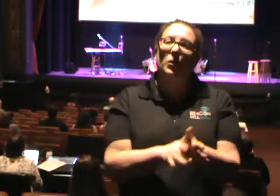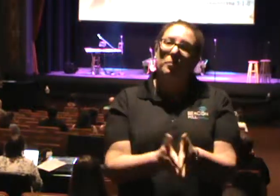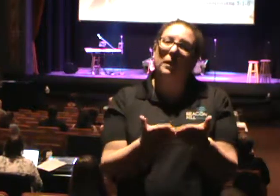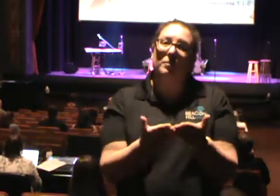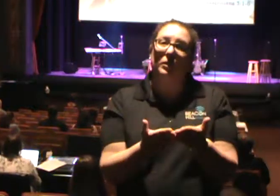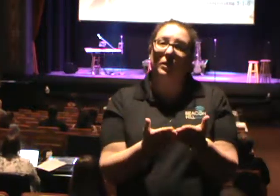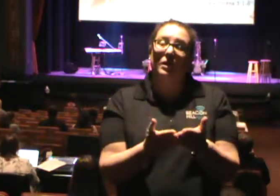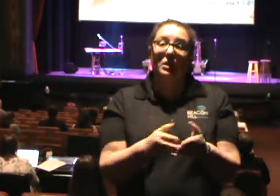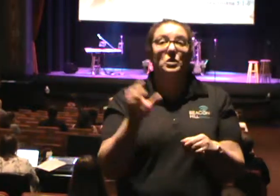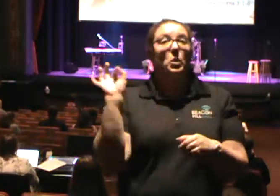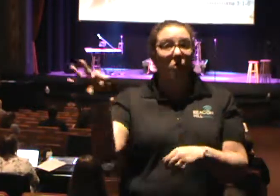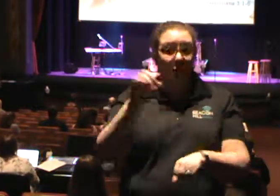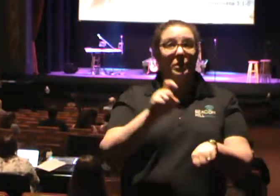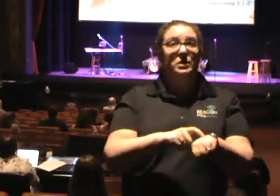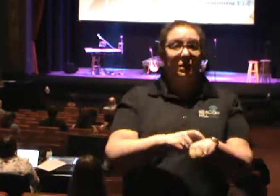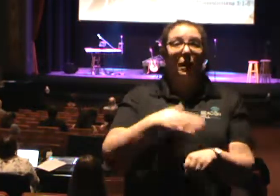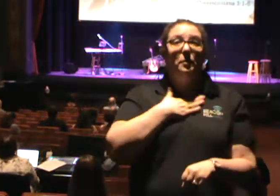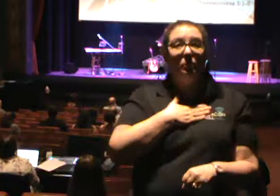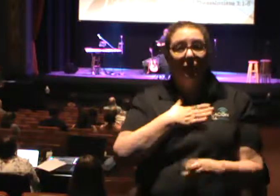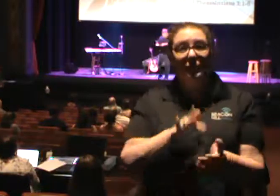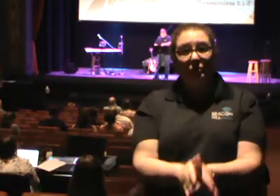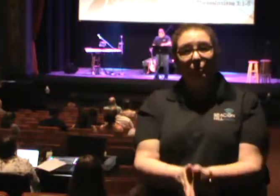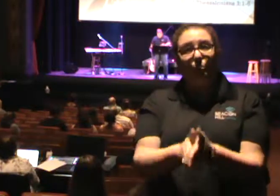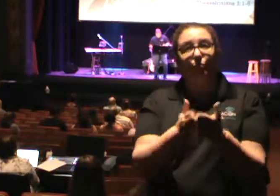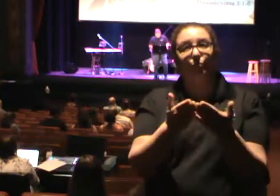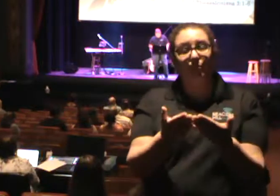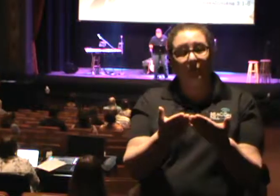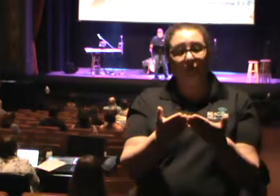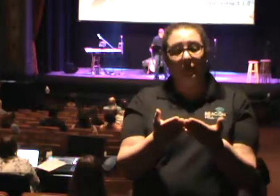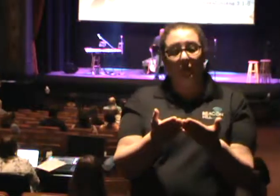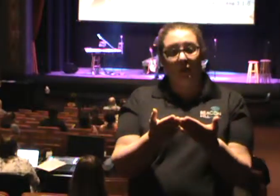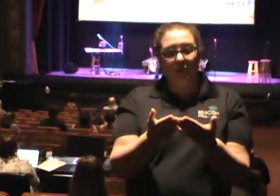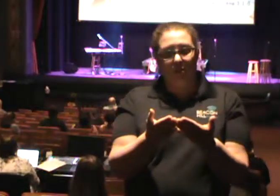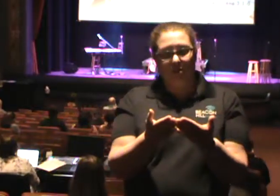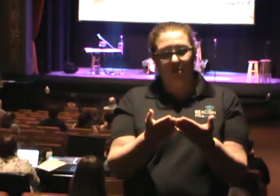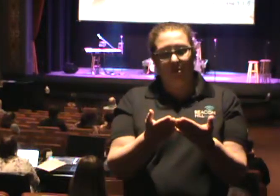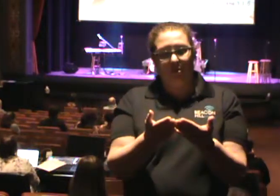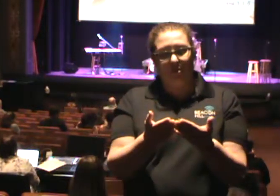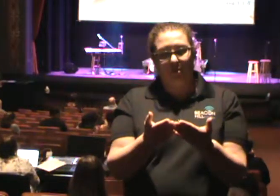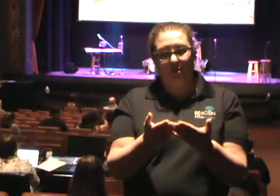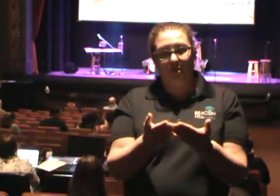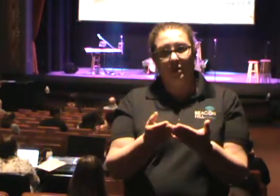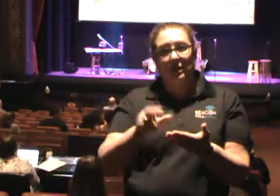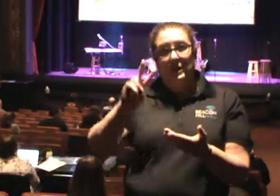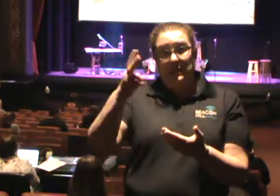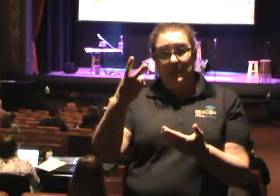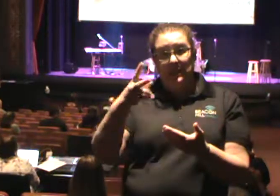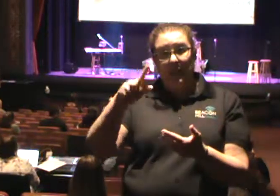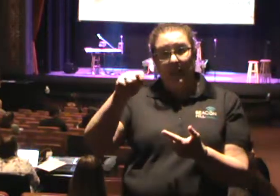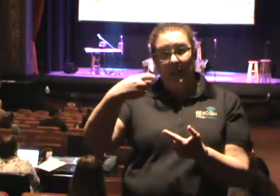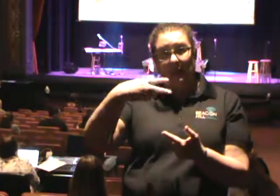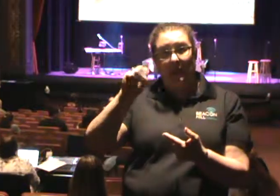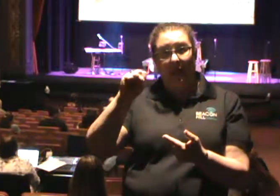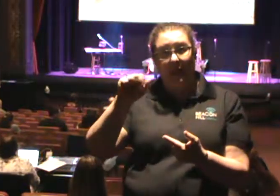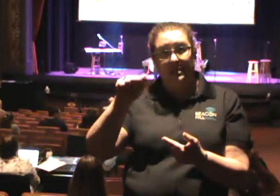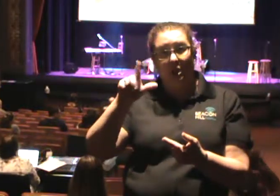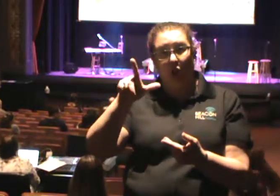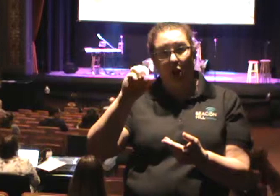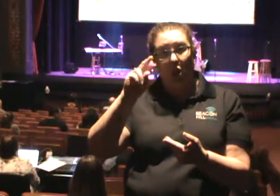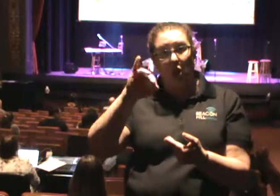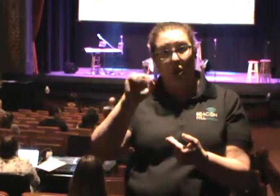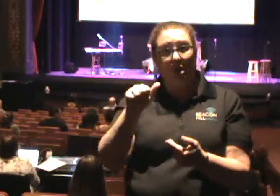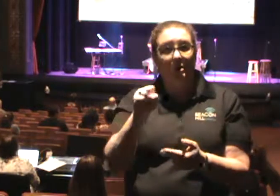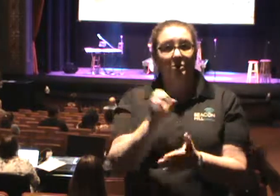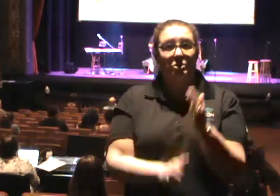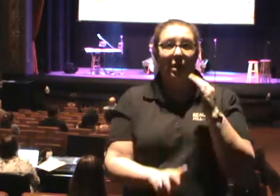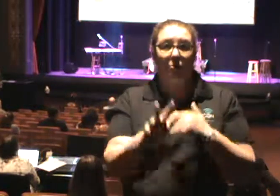gentlemen, it's preaching time. If you would go ahead and grab your Bibles and open them up with me to 2 Thessalonians chapter 3, where we'll be